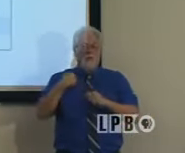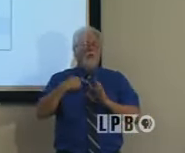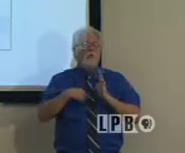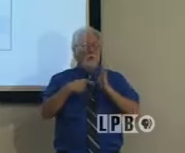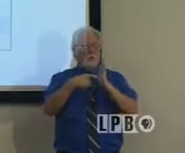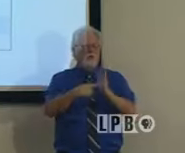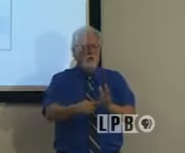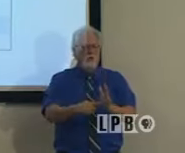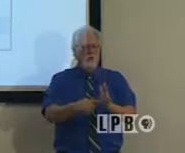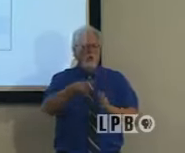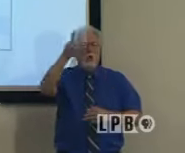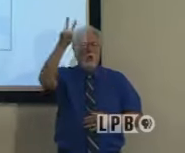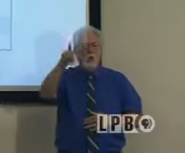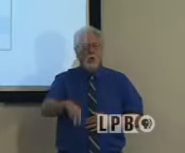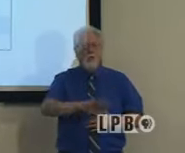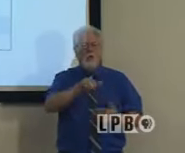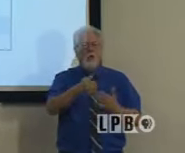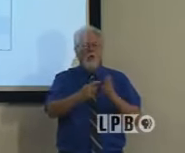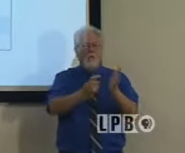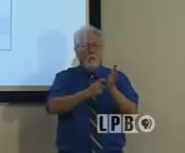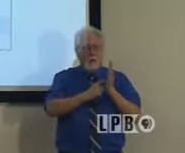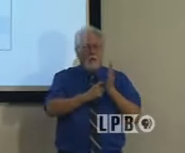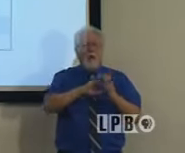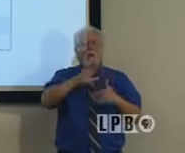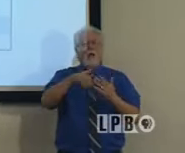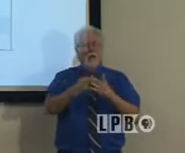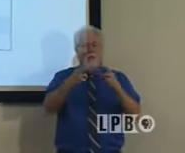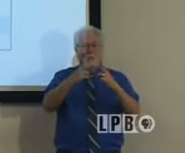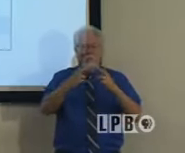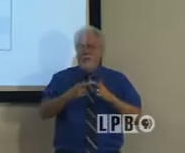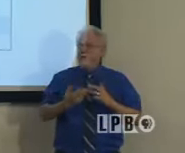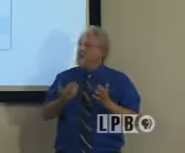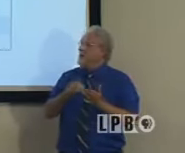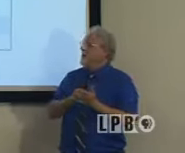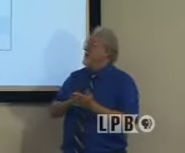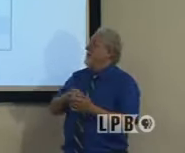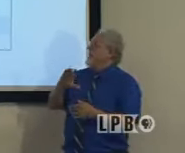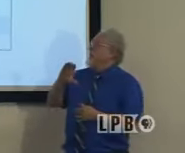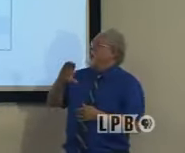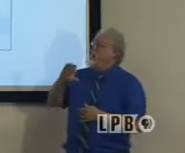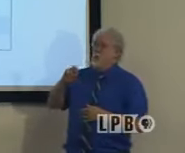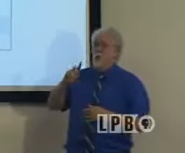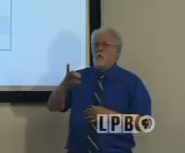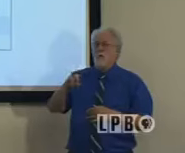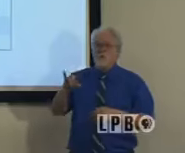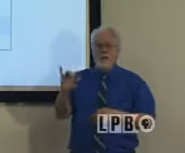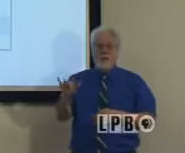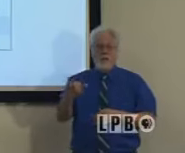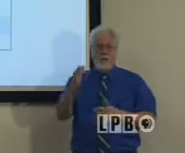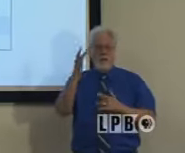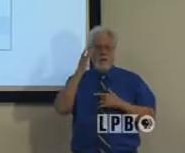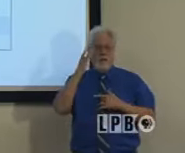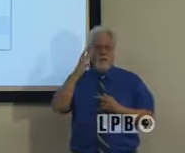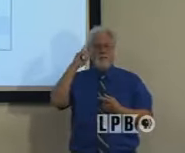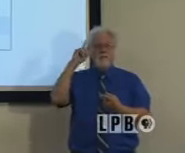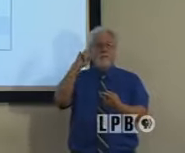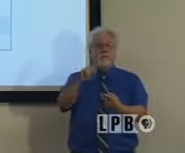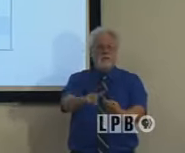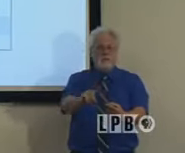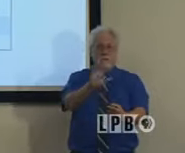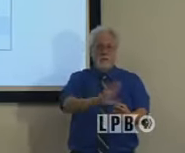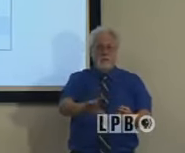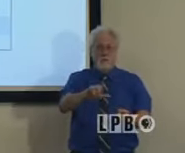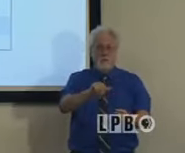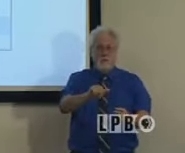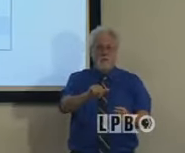you. This is looking at all of those criteria and looking at all of the regions. Again, as I said, COVID-like illness is decreasing across the state. When